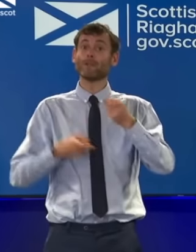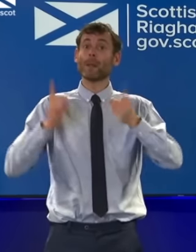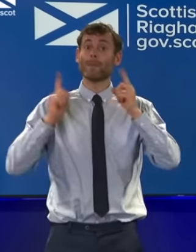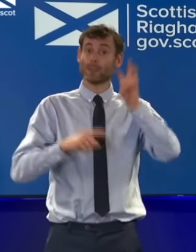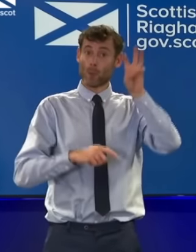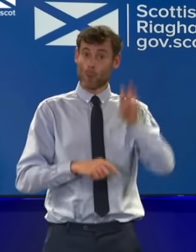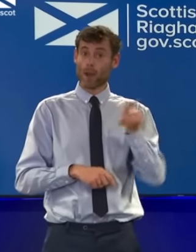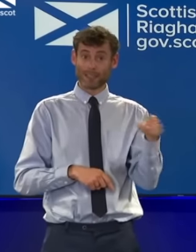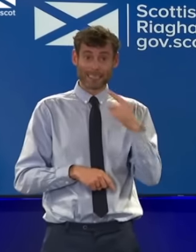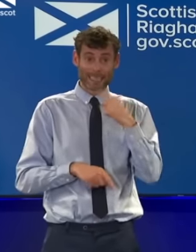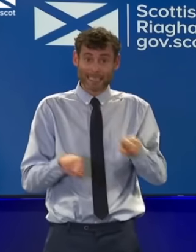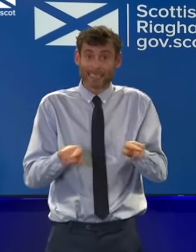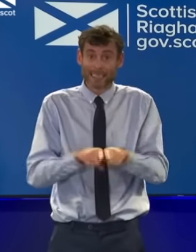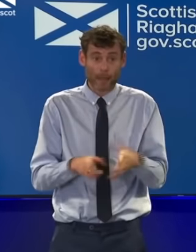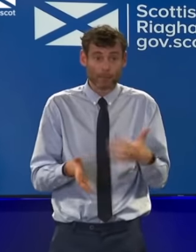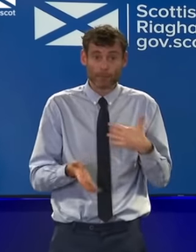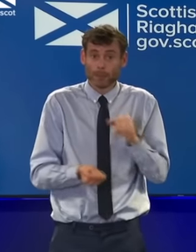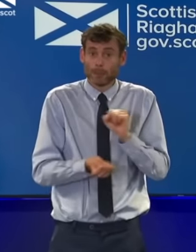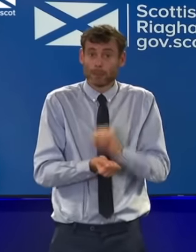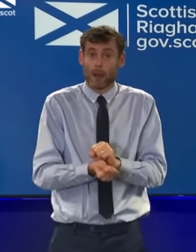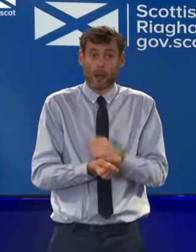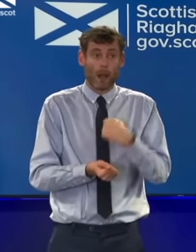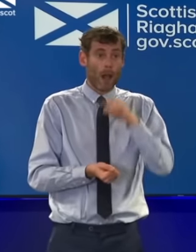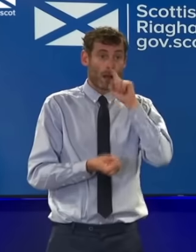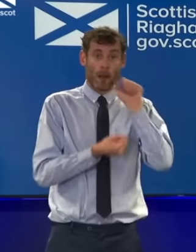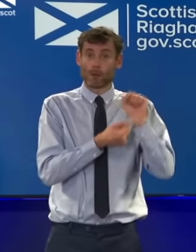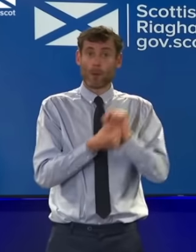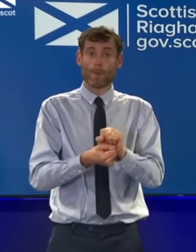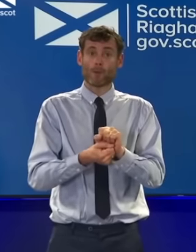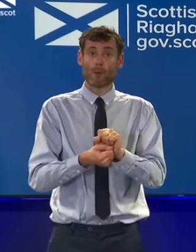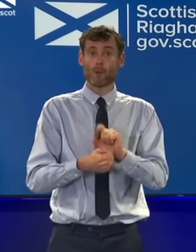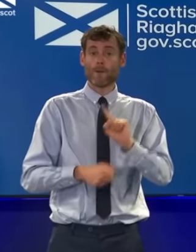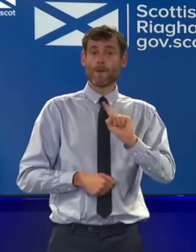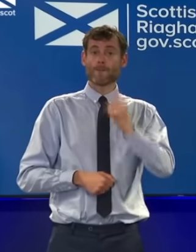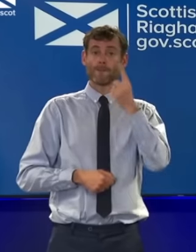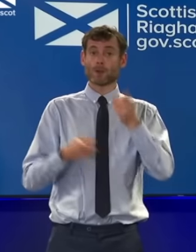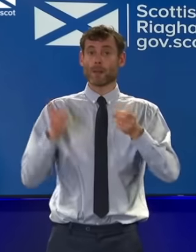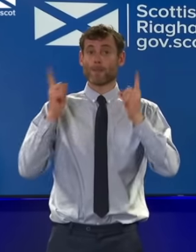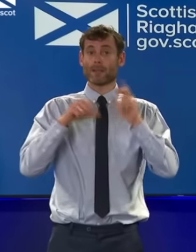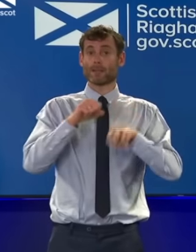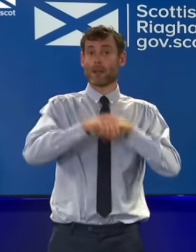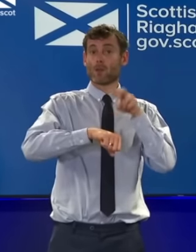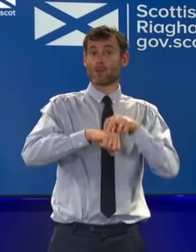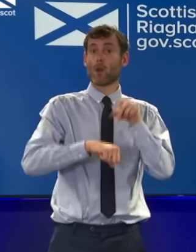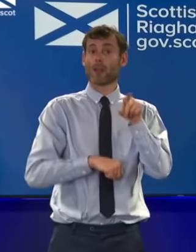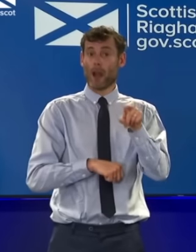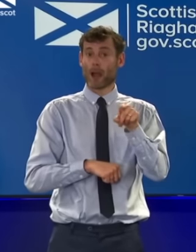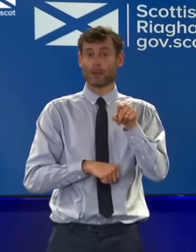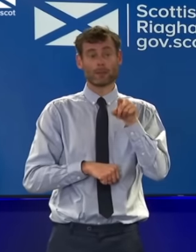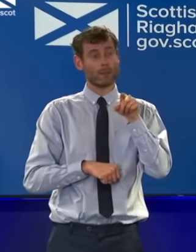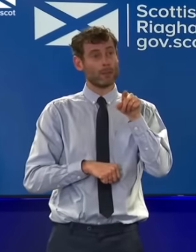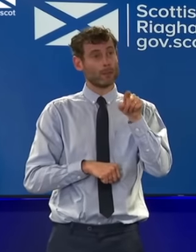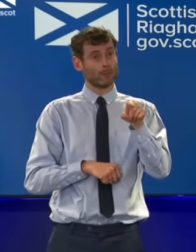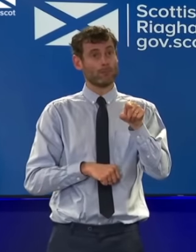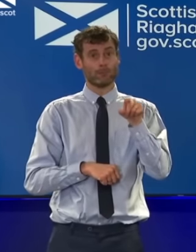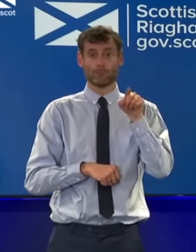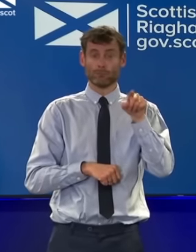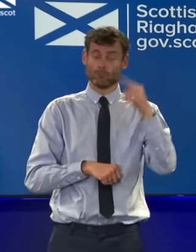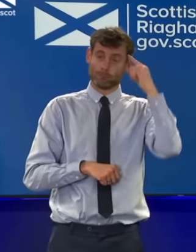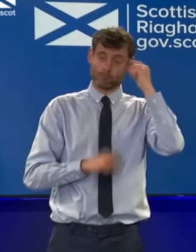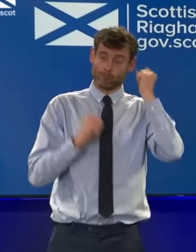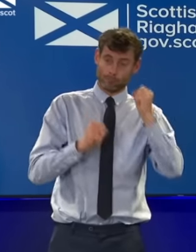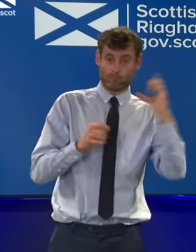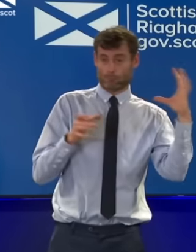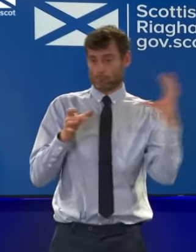points. The First Minister of Northern Ireland hardly somebody of a nationalist sort of mindset